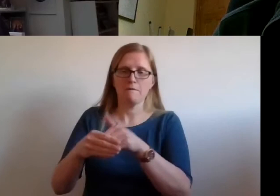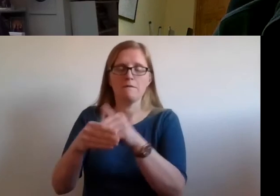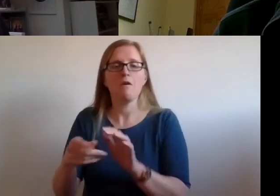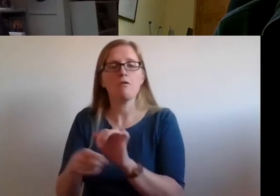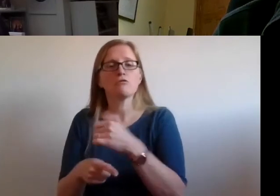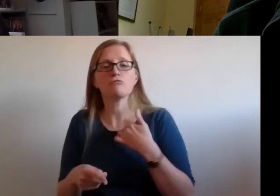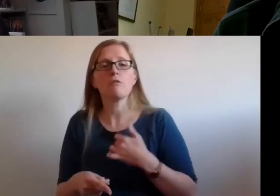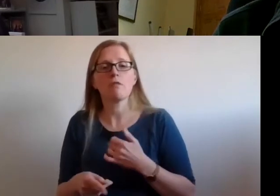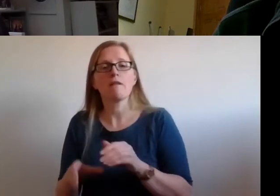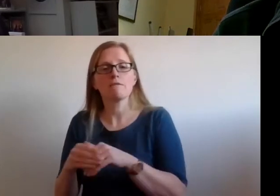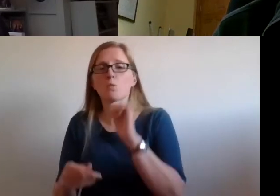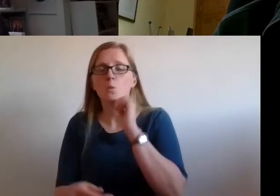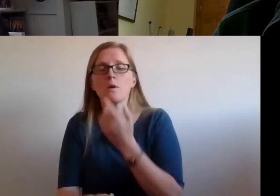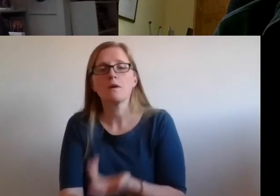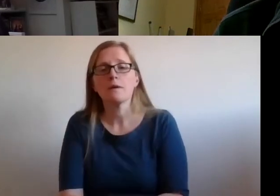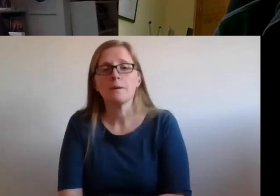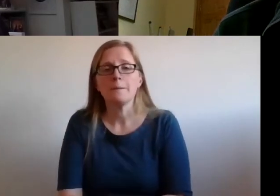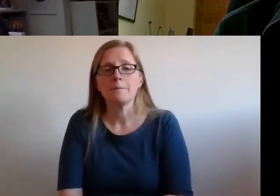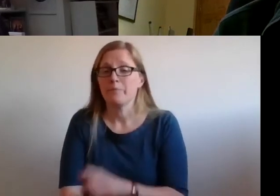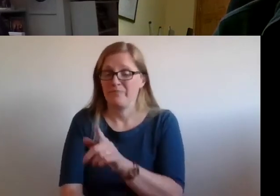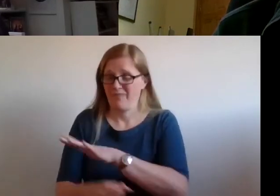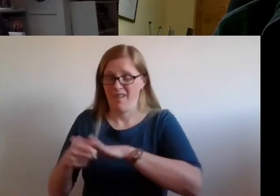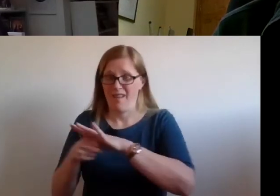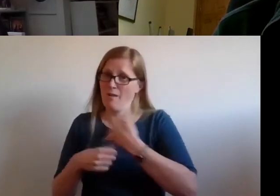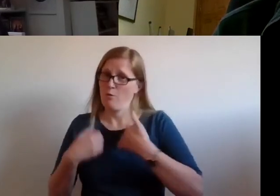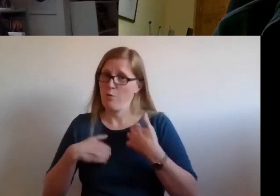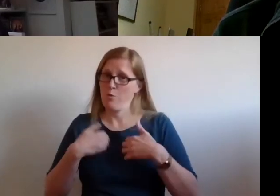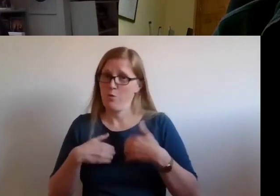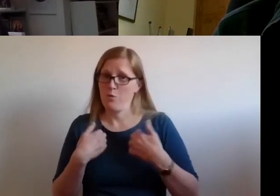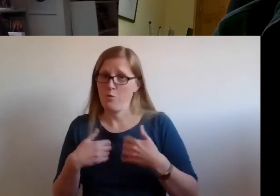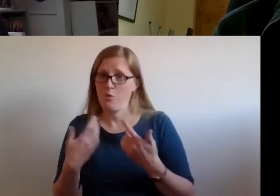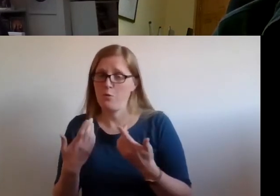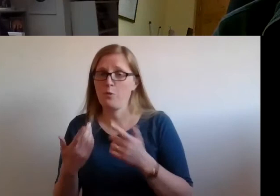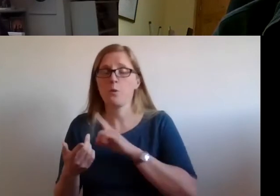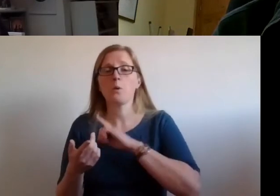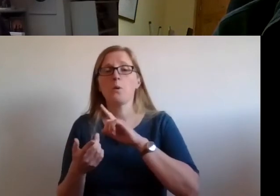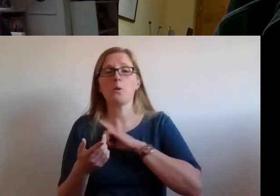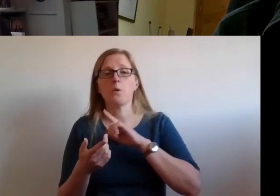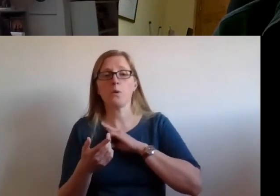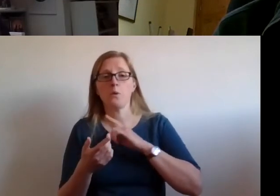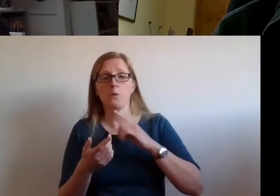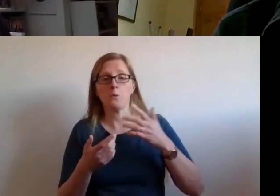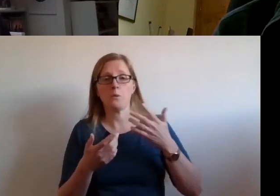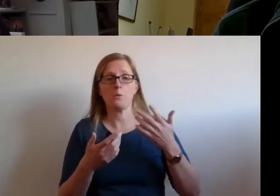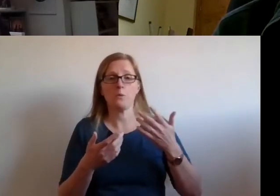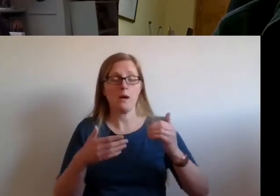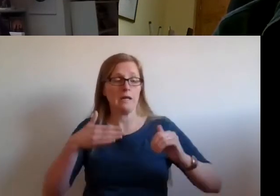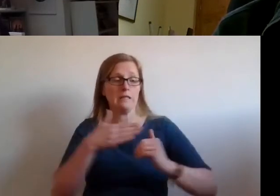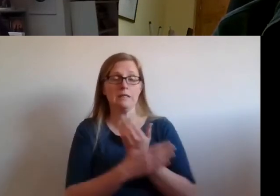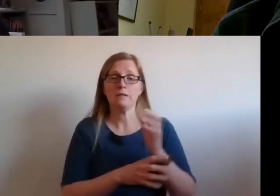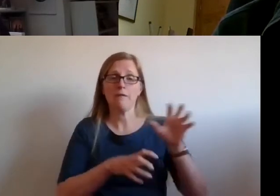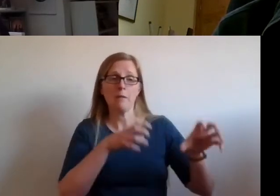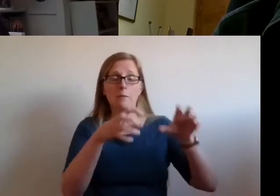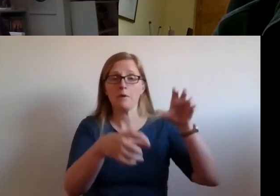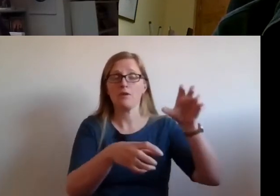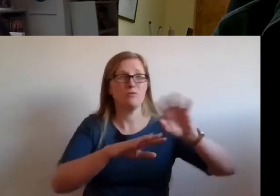sort of most exciting areas because it's the least explored, I think, in developed countries globally.